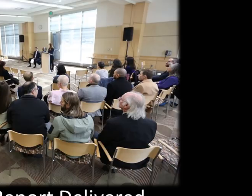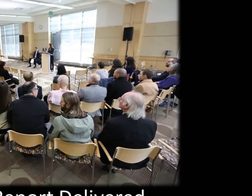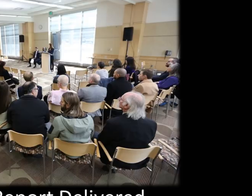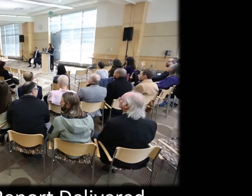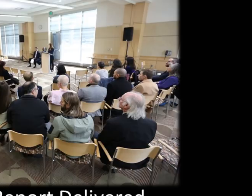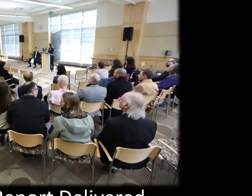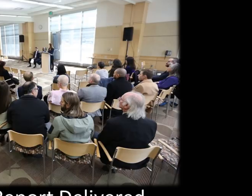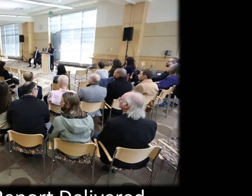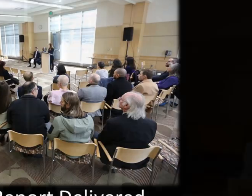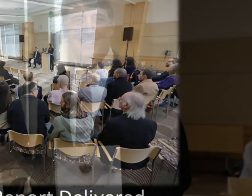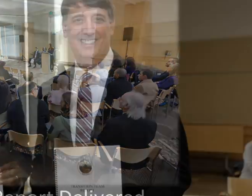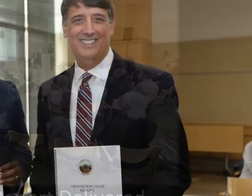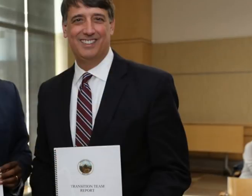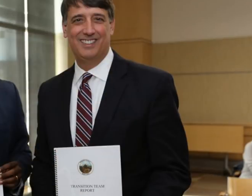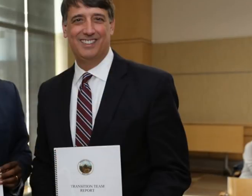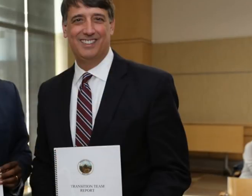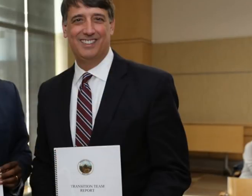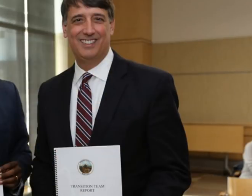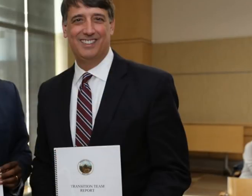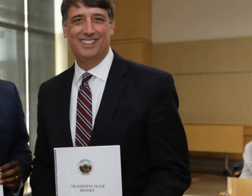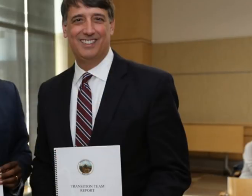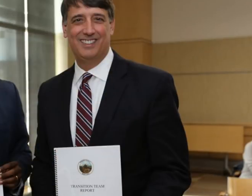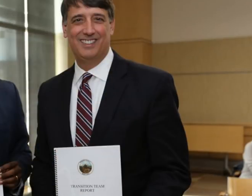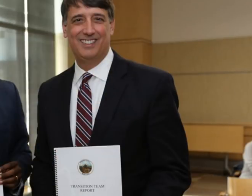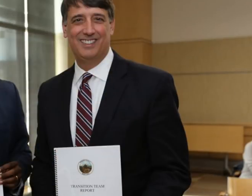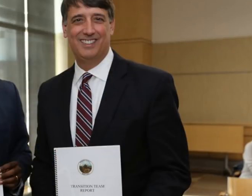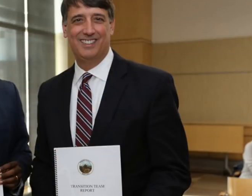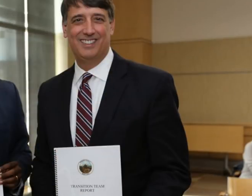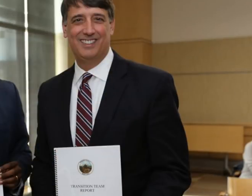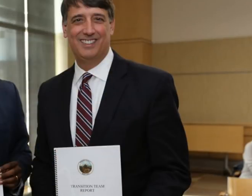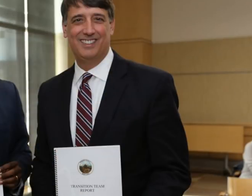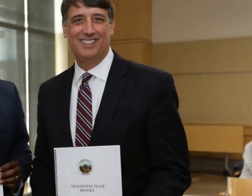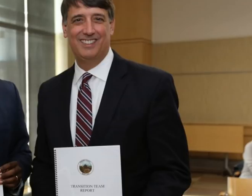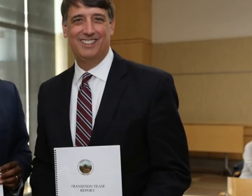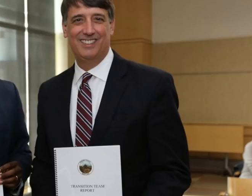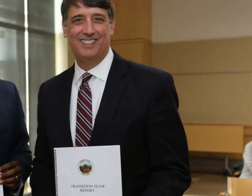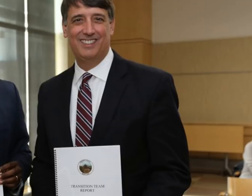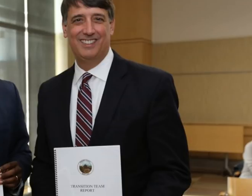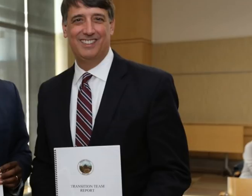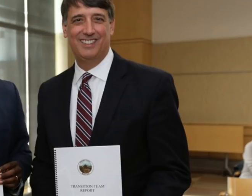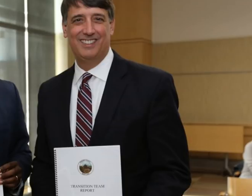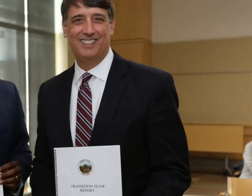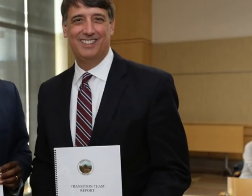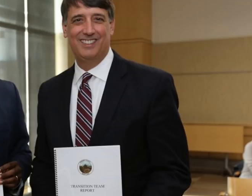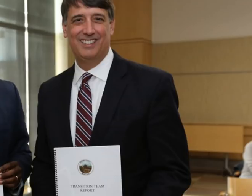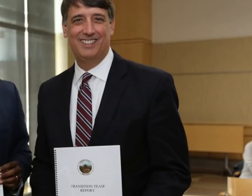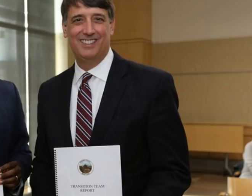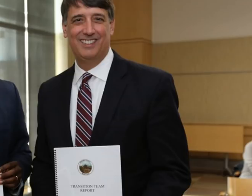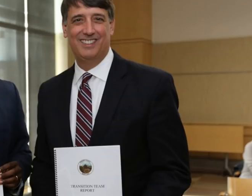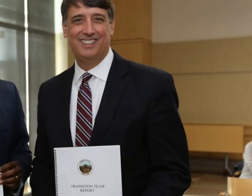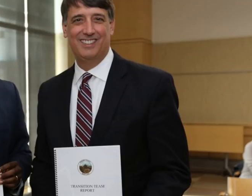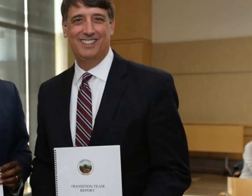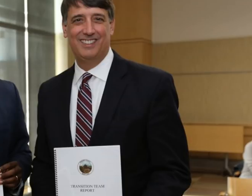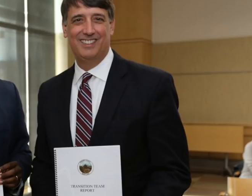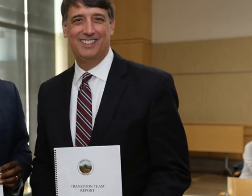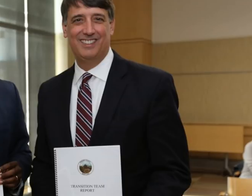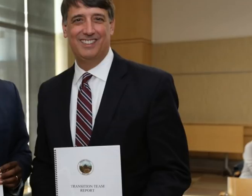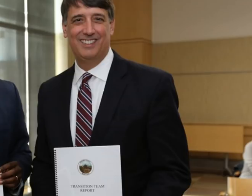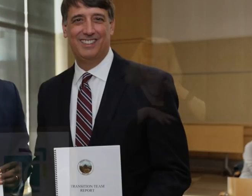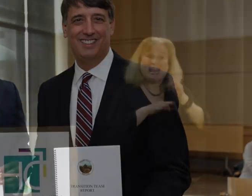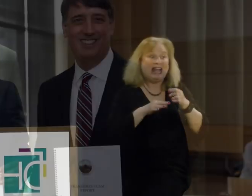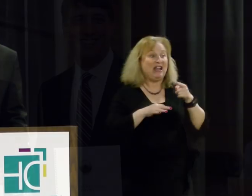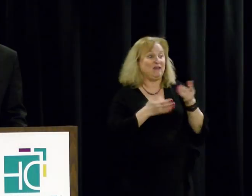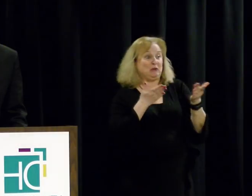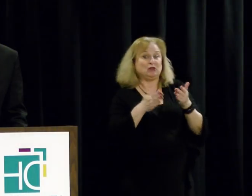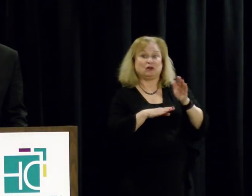Leader Guy Gazzoni for chairing this transition team and everyone who volunteered your time. And if